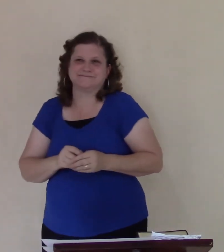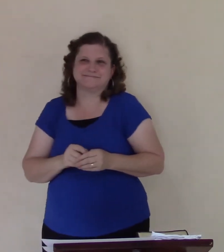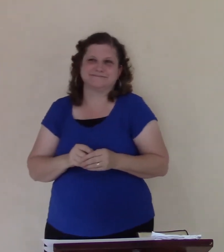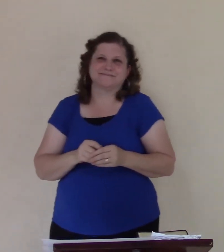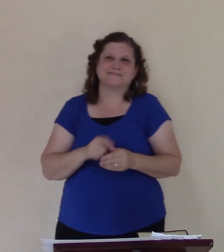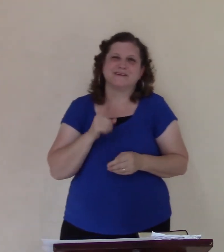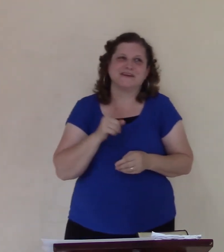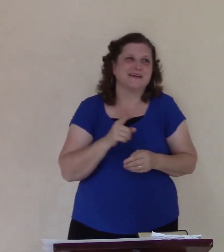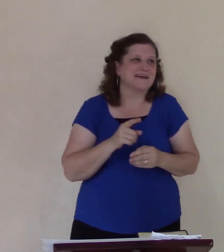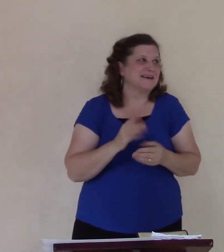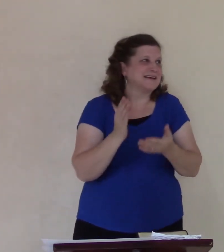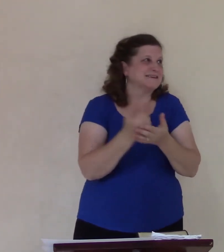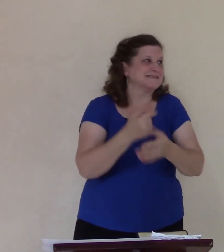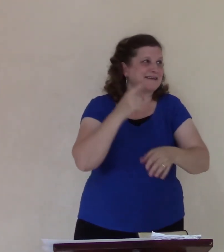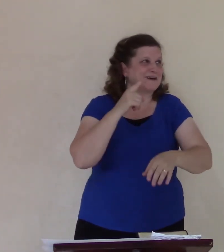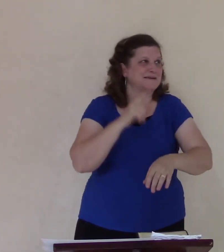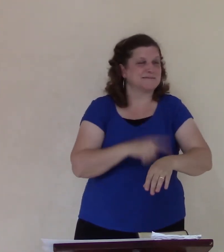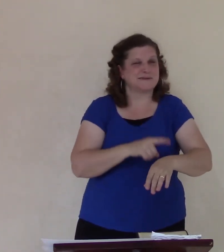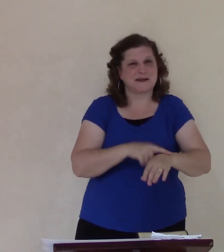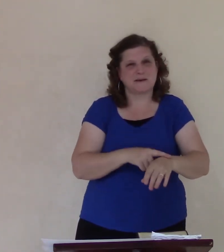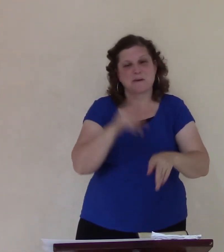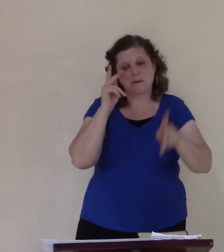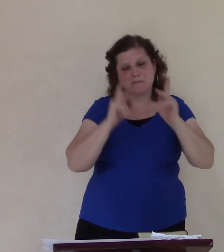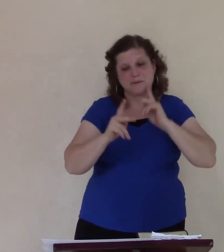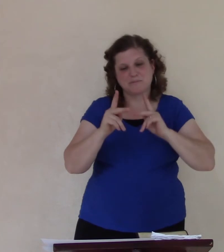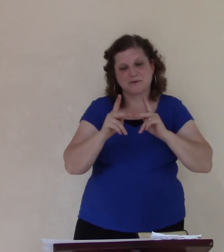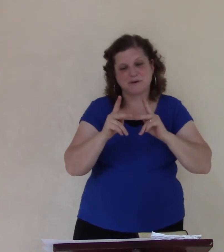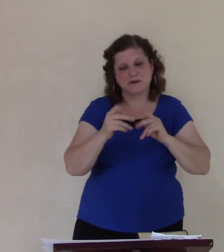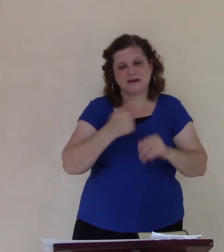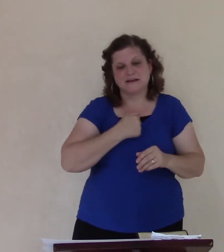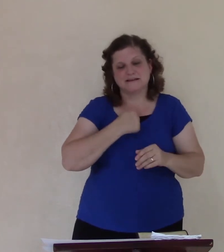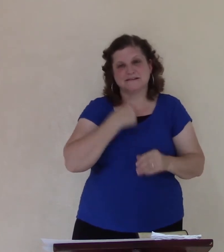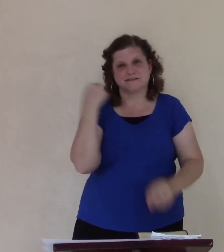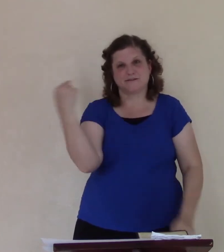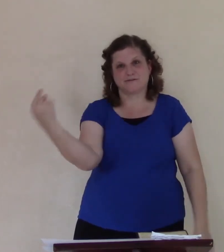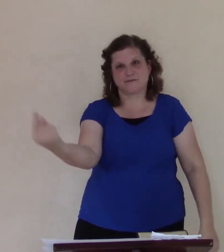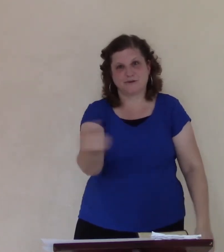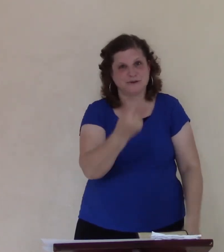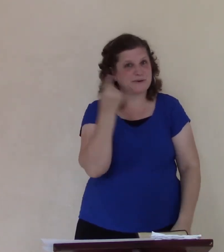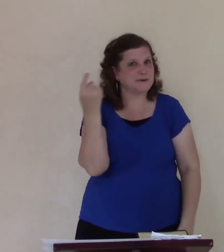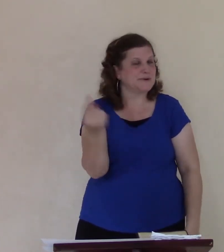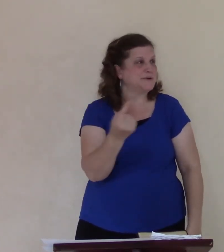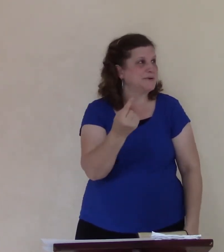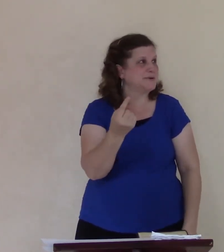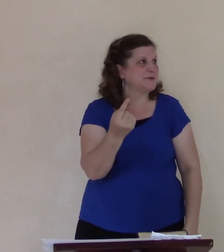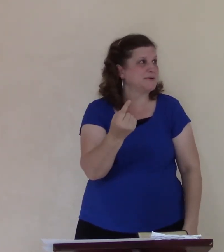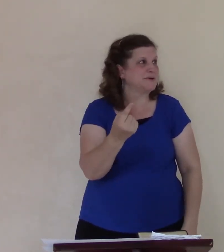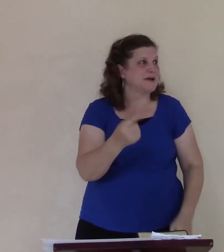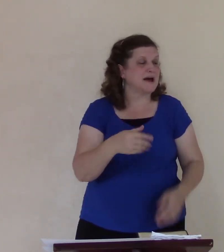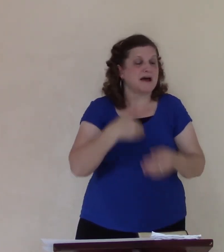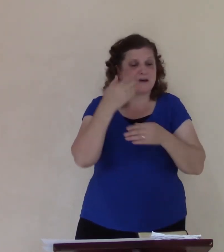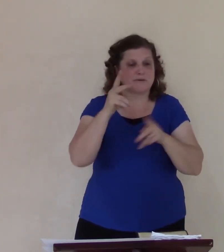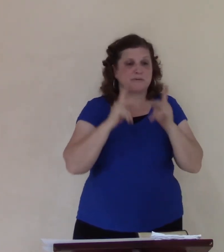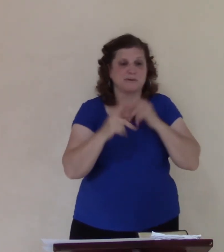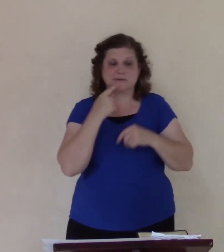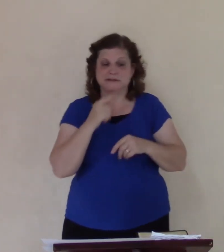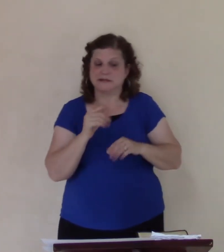Sometimes people self-isolate. Sometimes people are just like, I don't want to be around the phone. Okay?